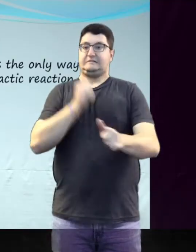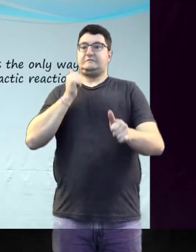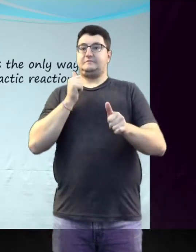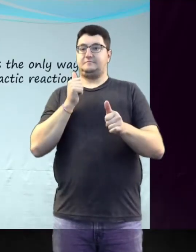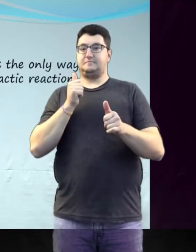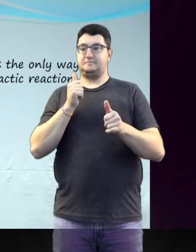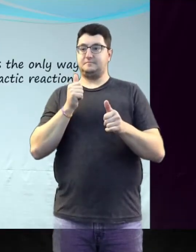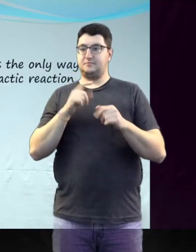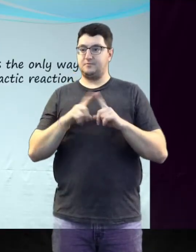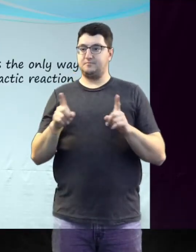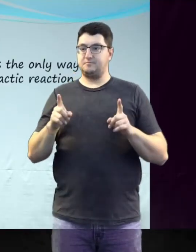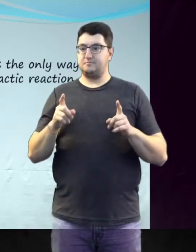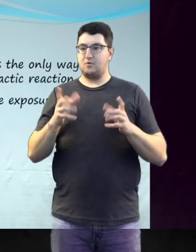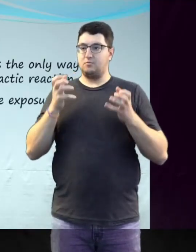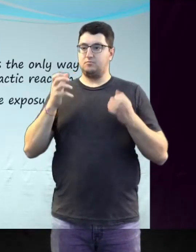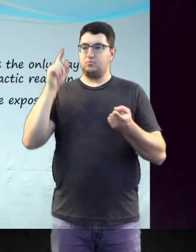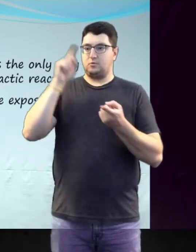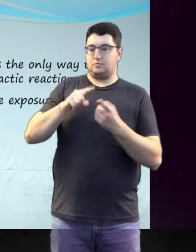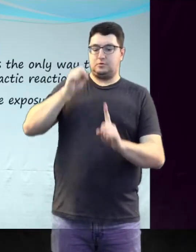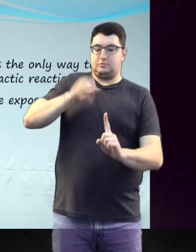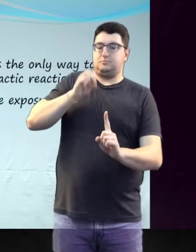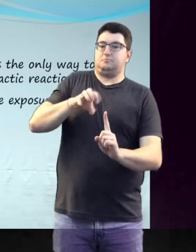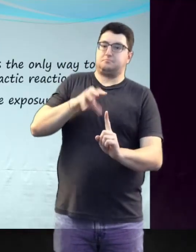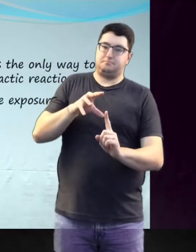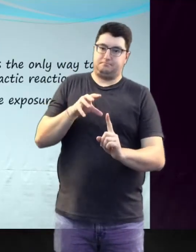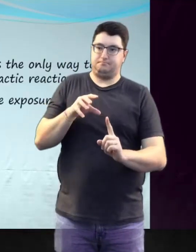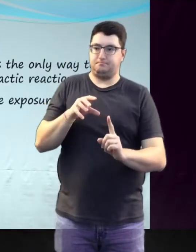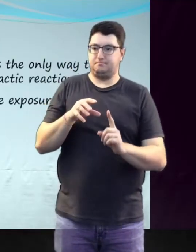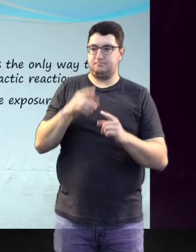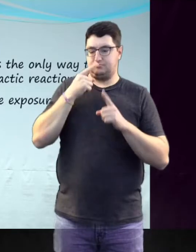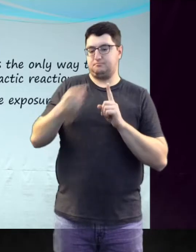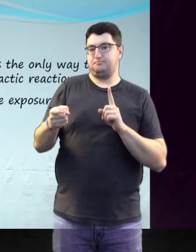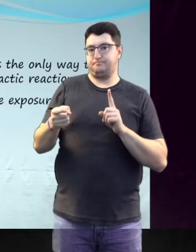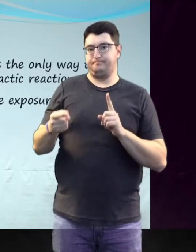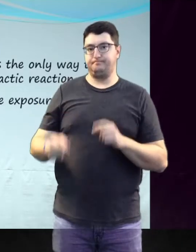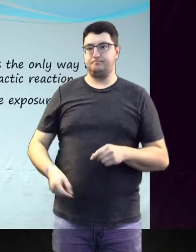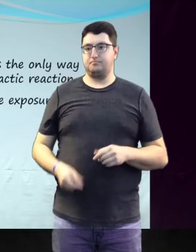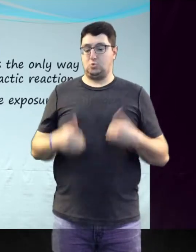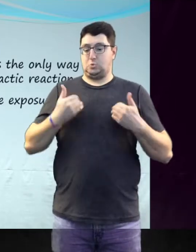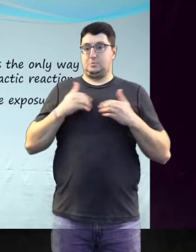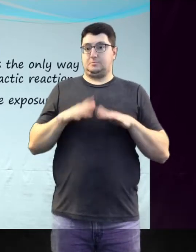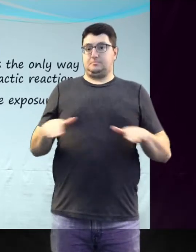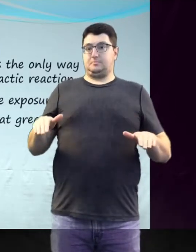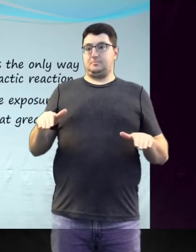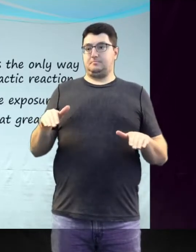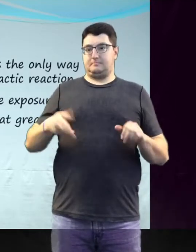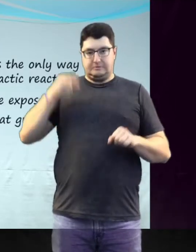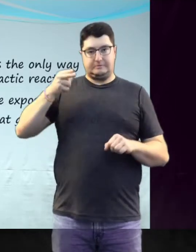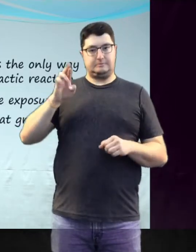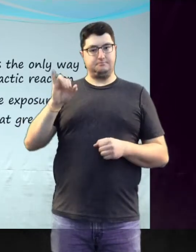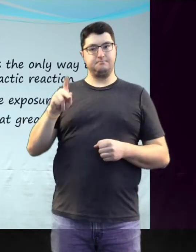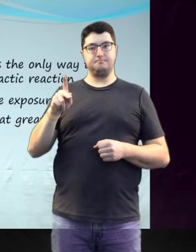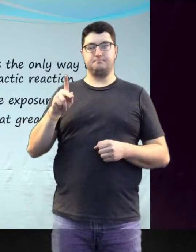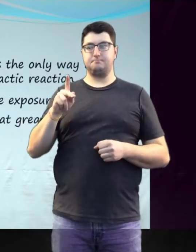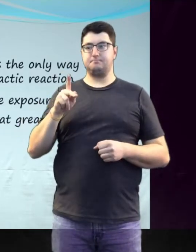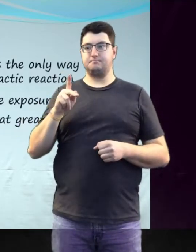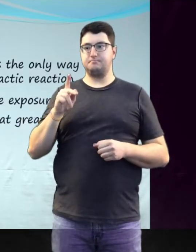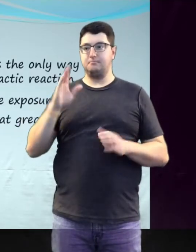avoidance, it is important to reduce the child's exposure to their allergen. Young children are at greatest risk